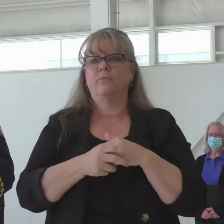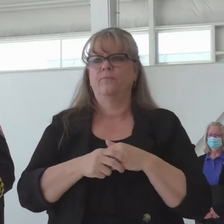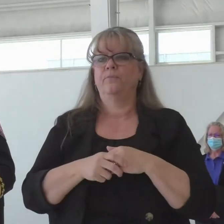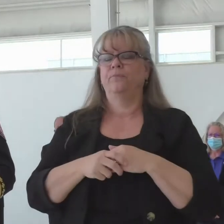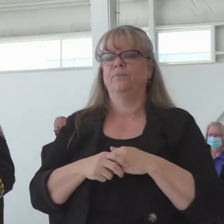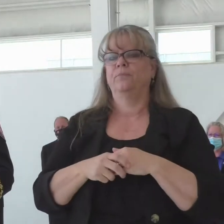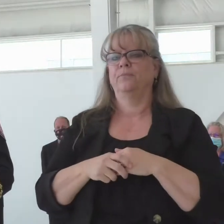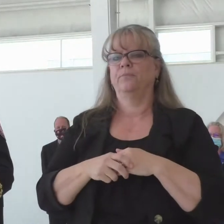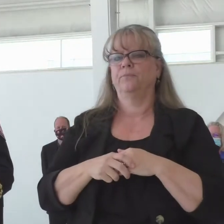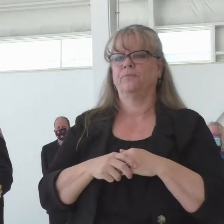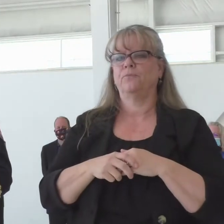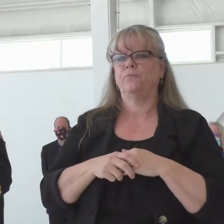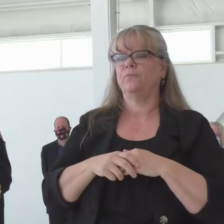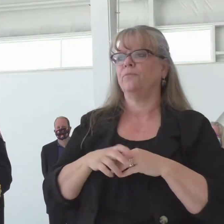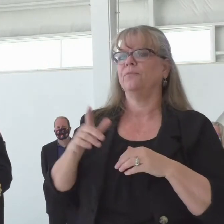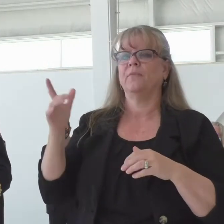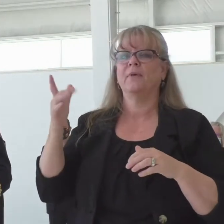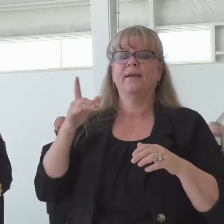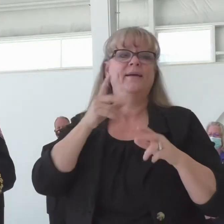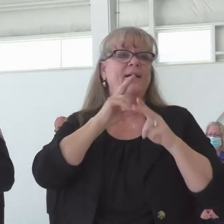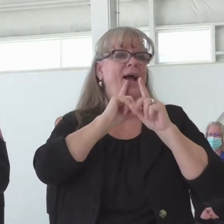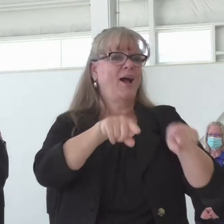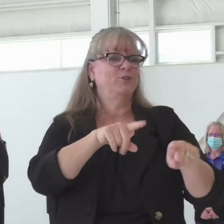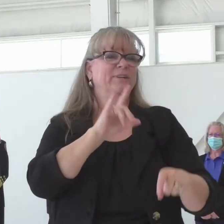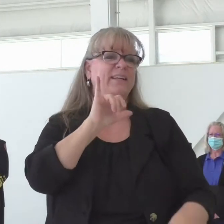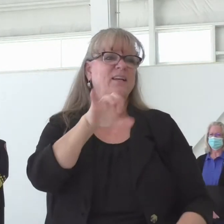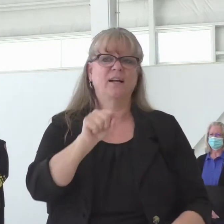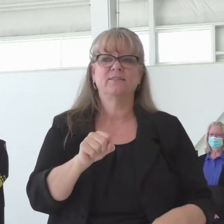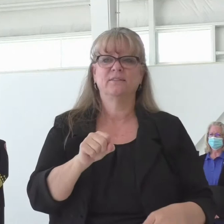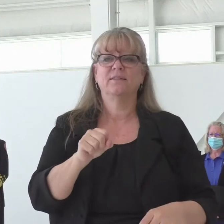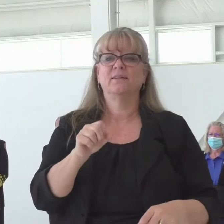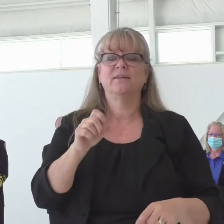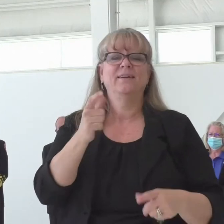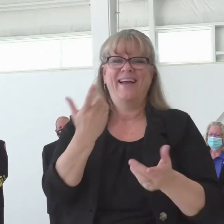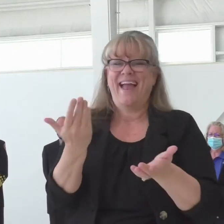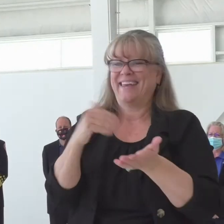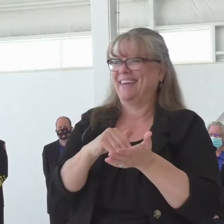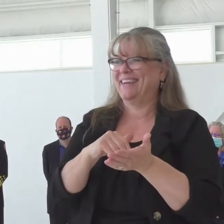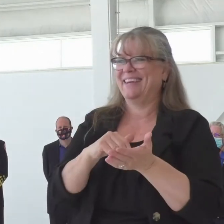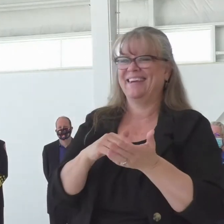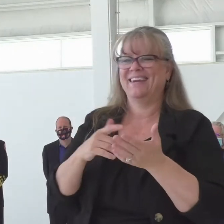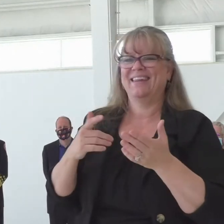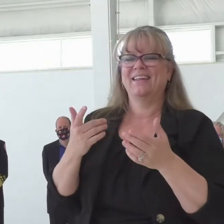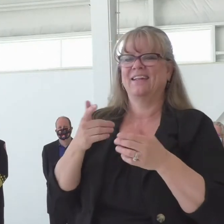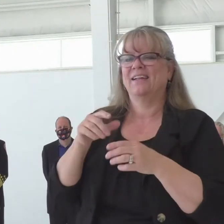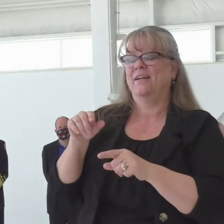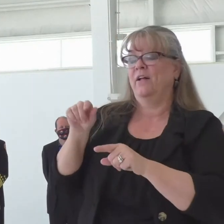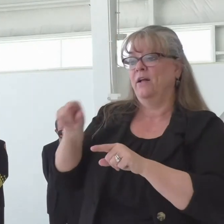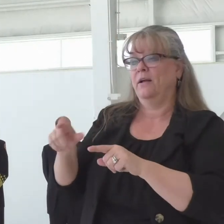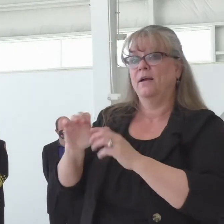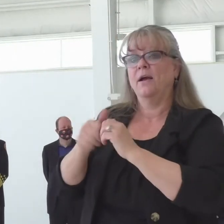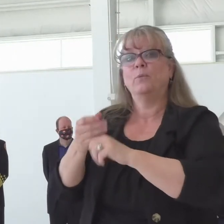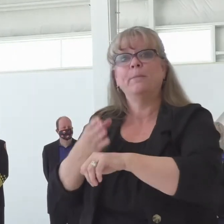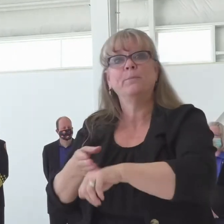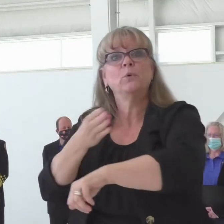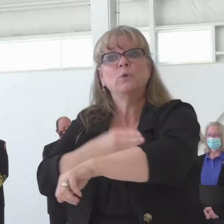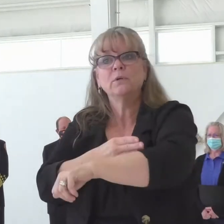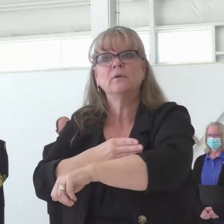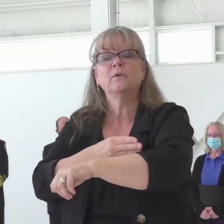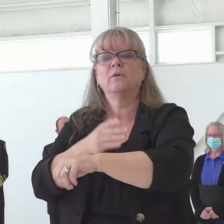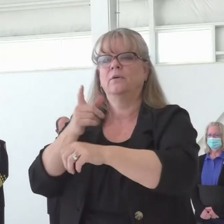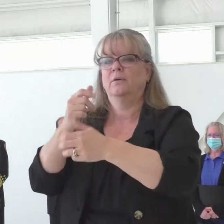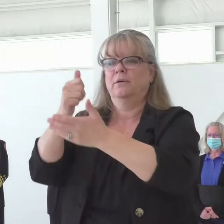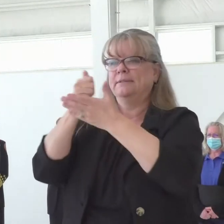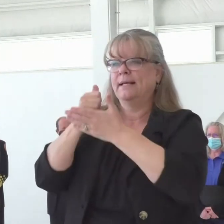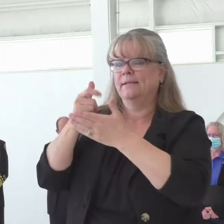yes as I kind of alluded to earlier we through the the enhanced state assistance program and we did a lot of this